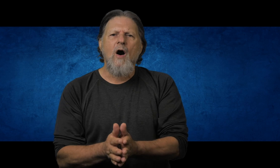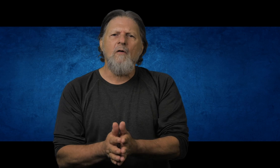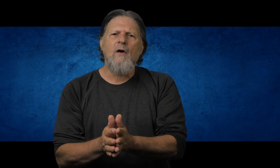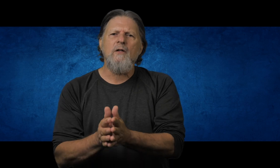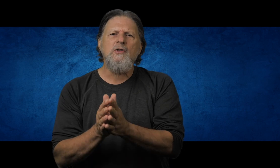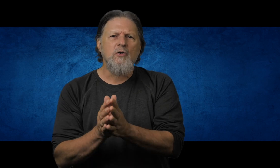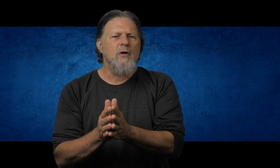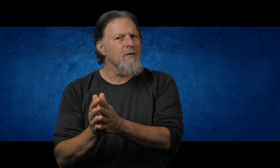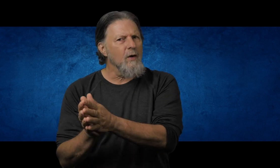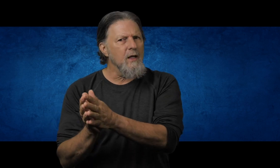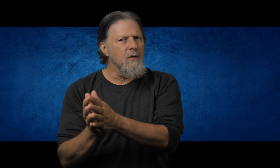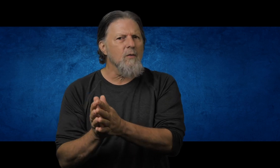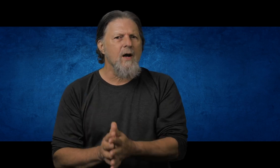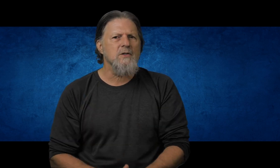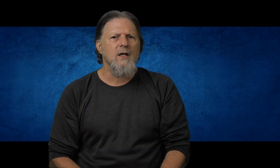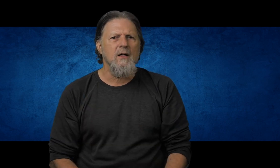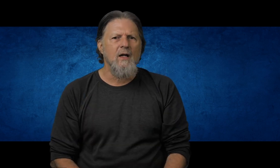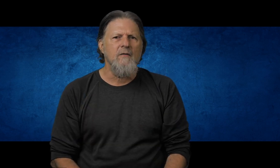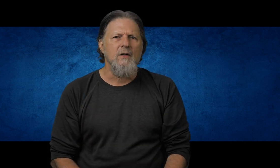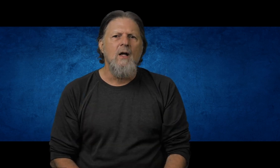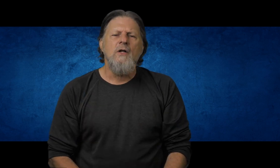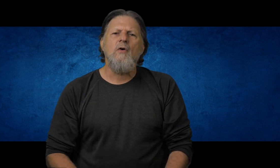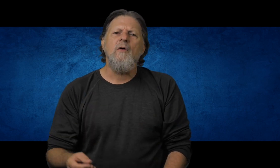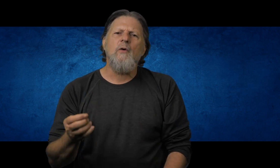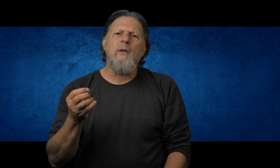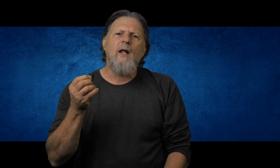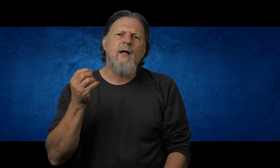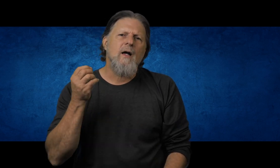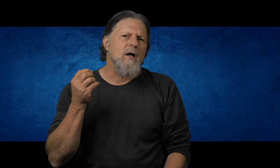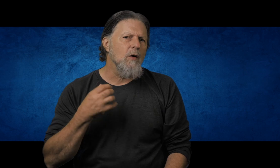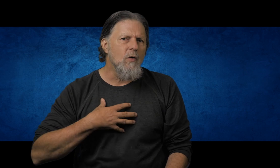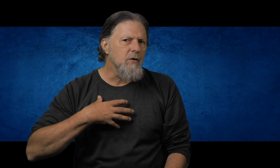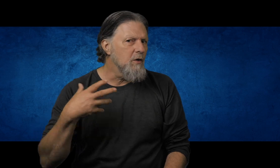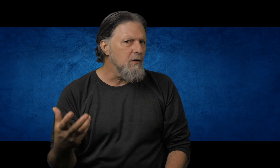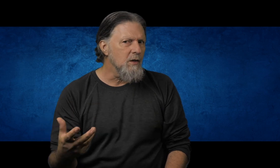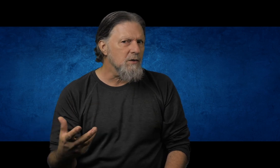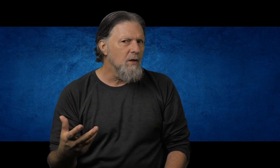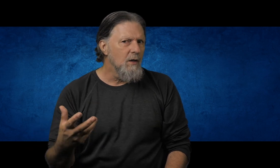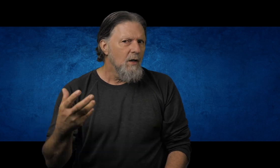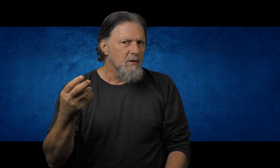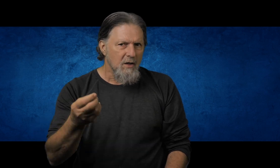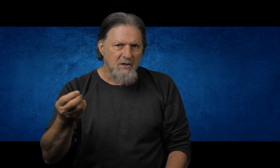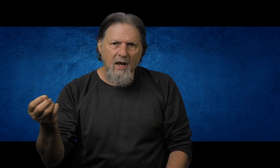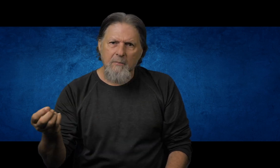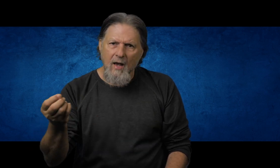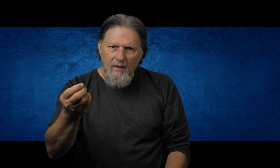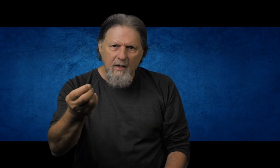all fallen short of what he requires to get into heaven. So if we're relying on our own goodness to escape hell and get